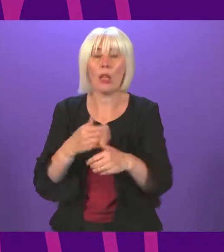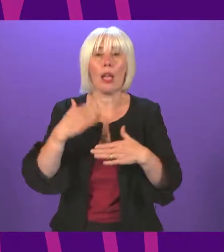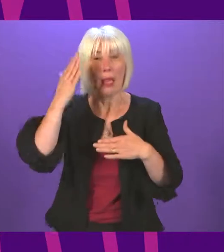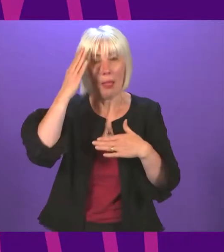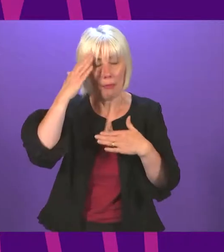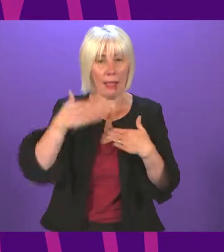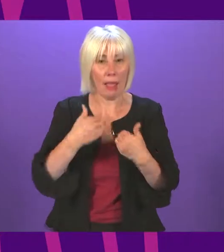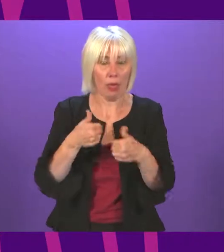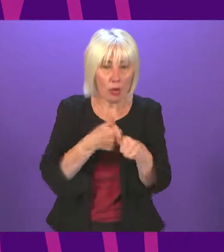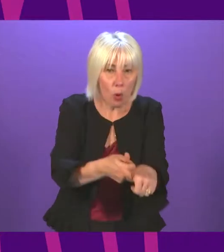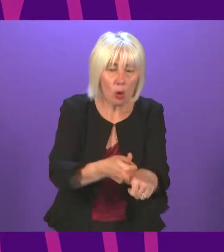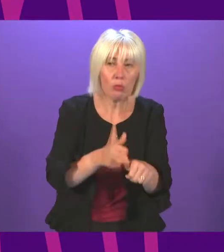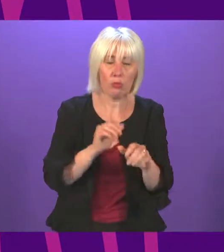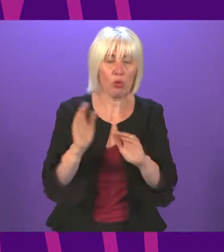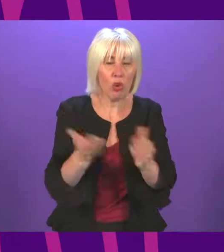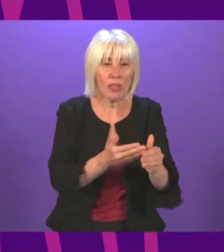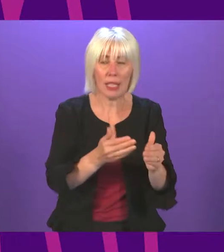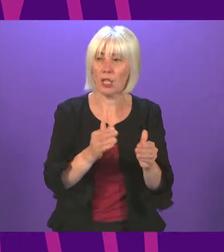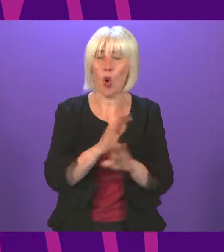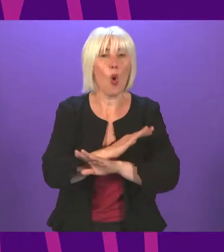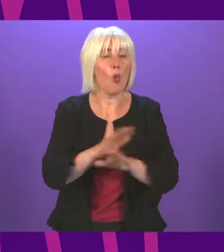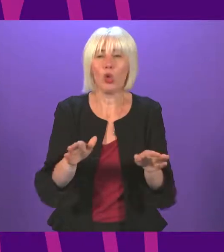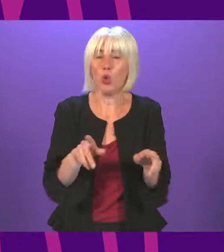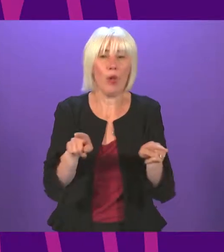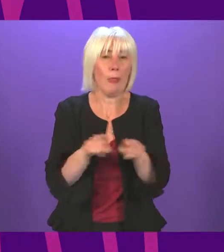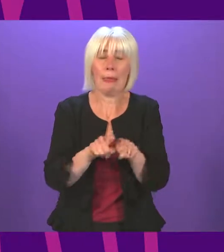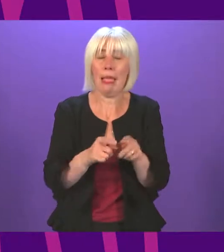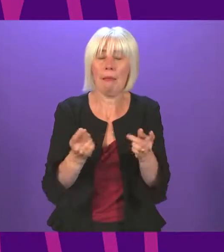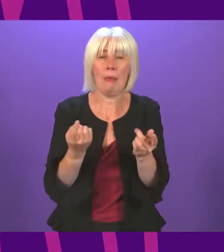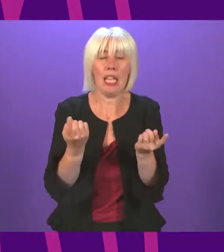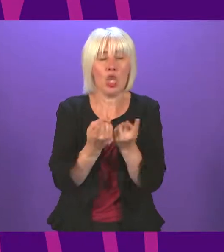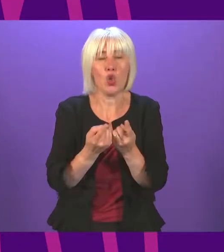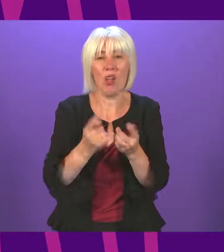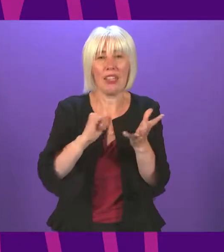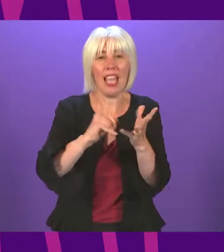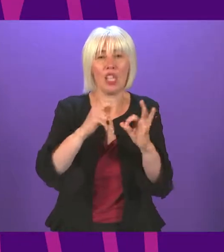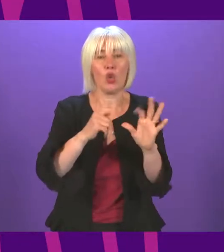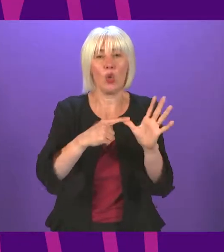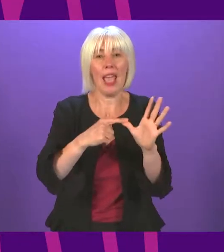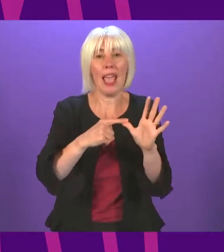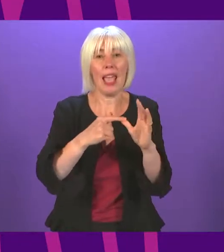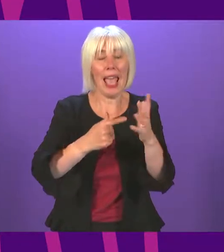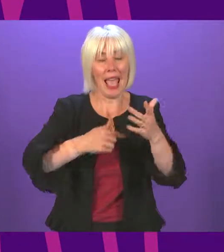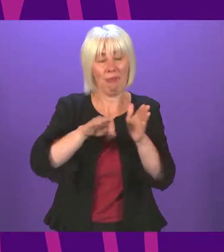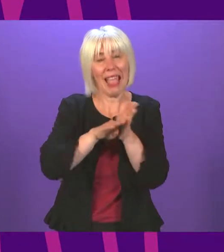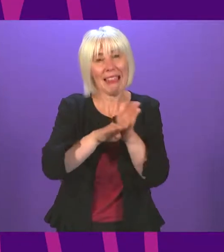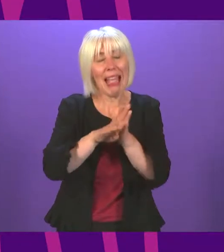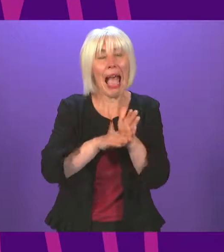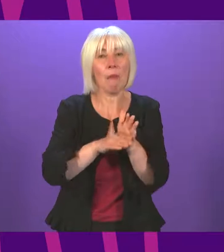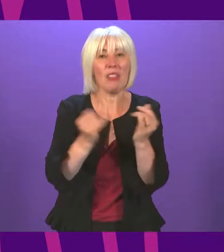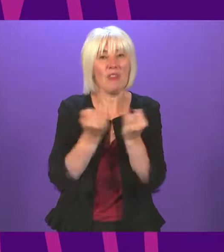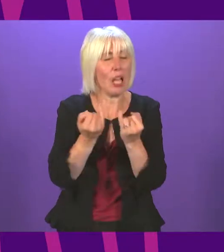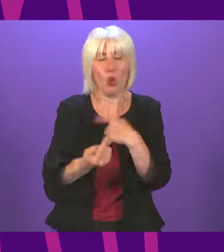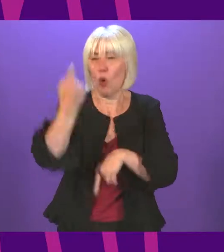urgent action so we do not have a repeat of the SQA exams fiasco year after year after year and let's make sure we're investing in our young people.